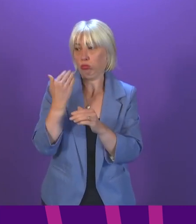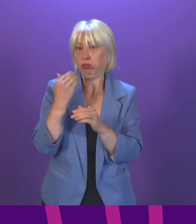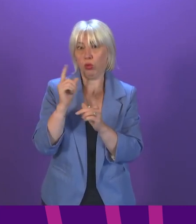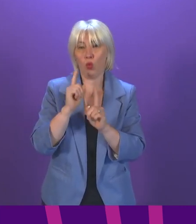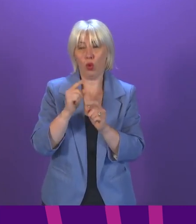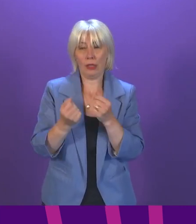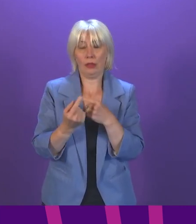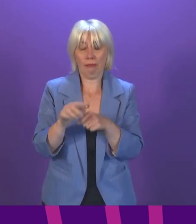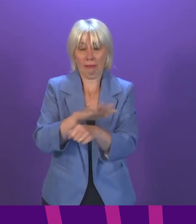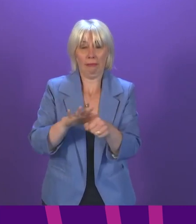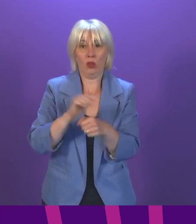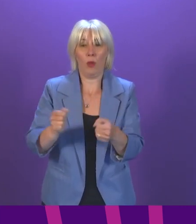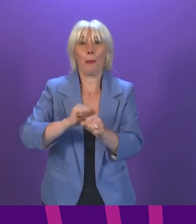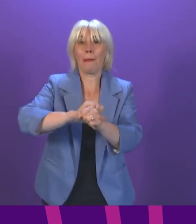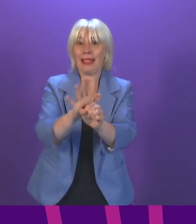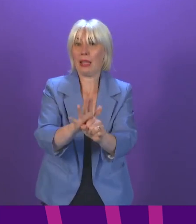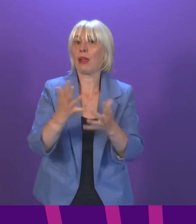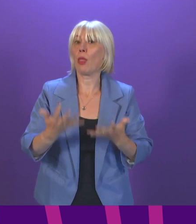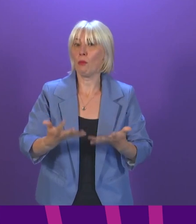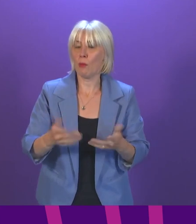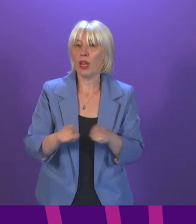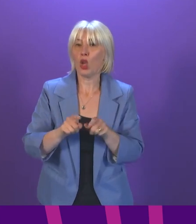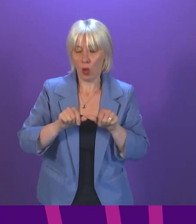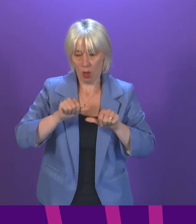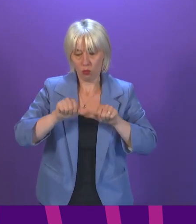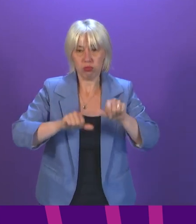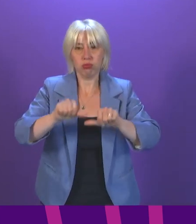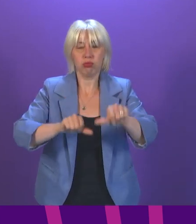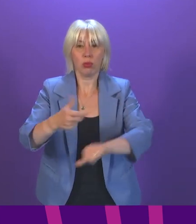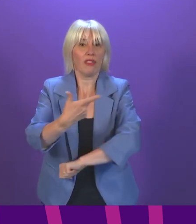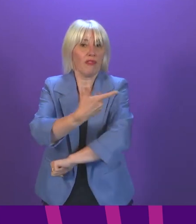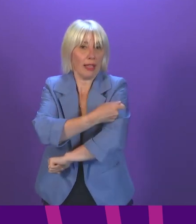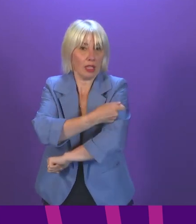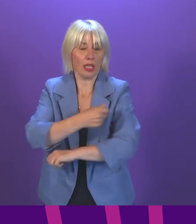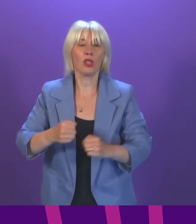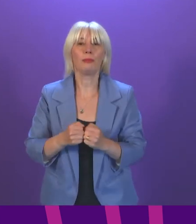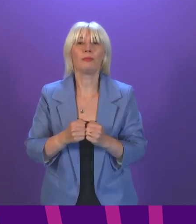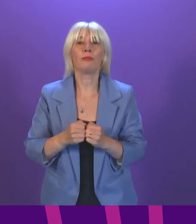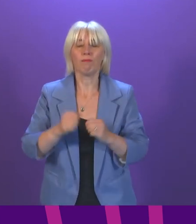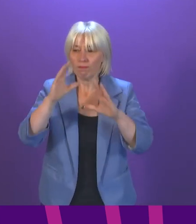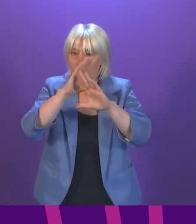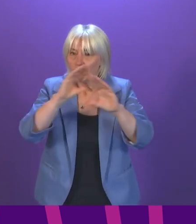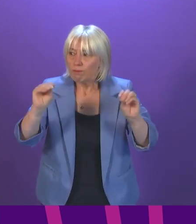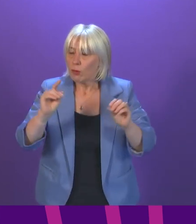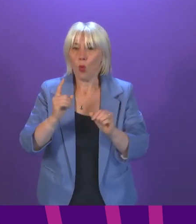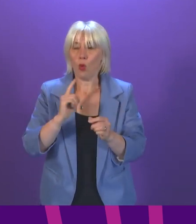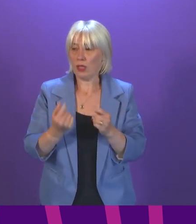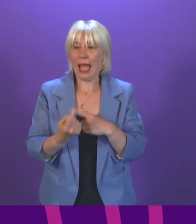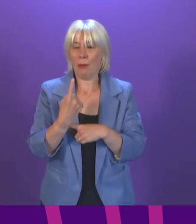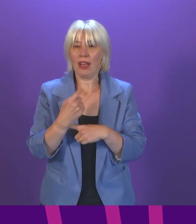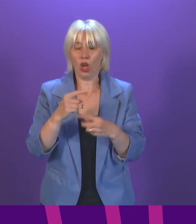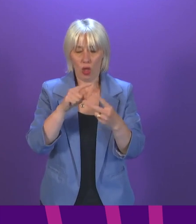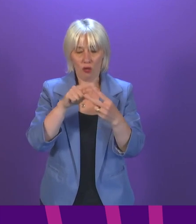state of the pandemic and also on the progress with vaccination. I'll also outline the latest position on three